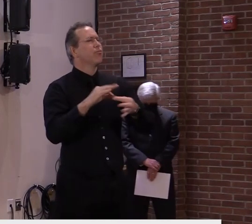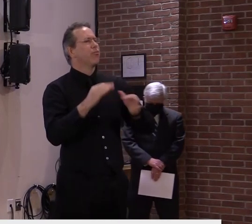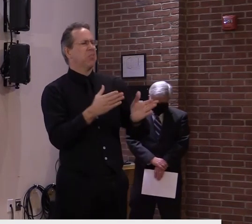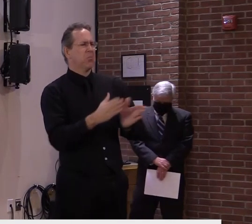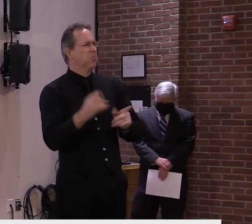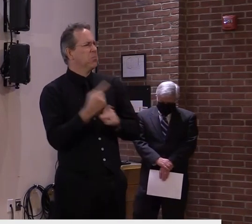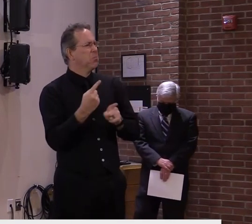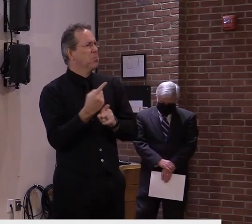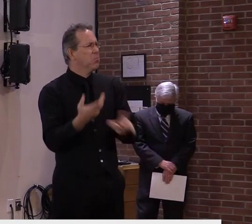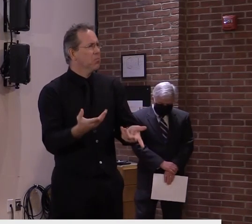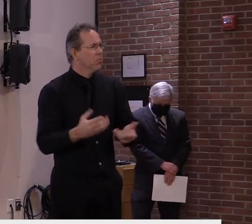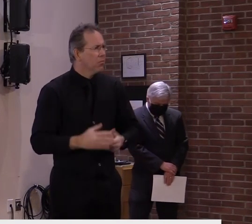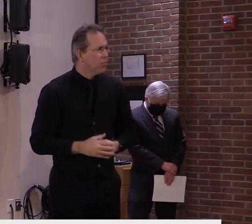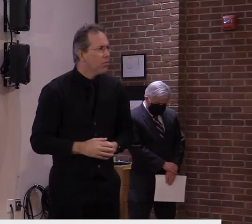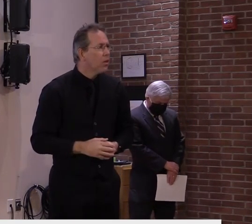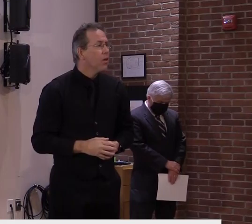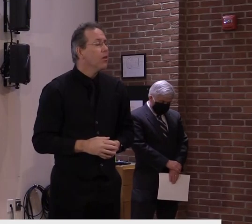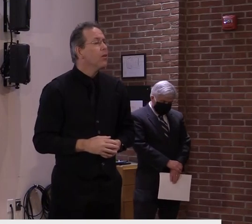take a different route.